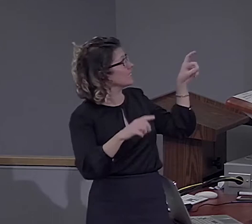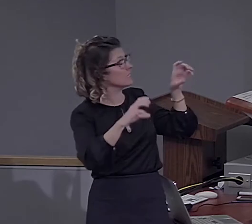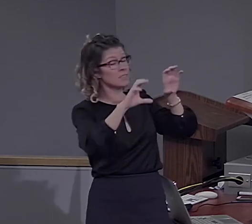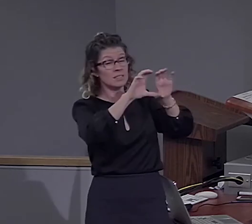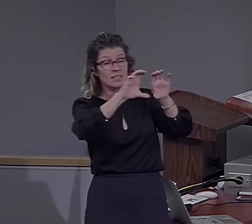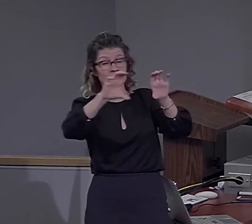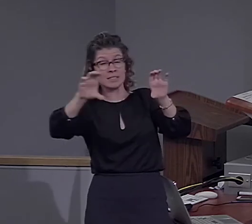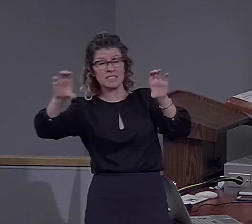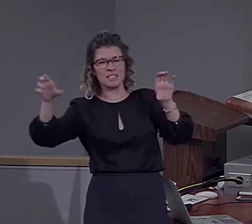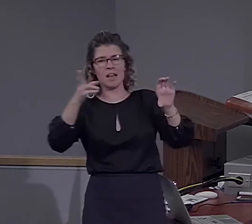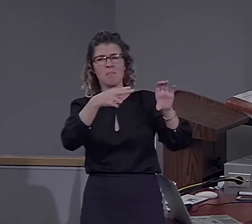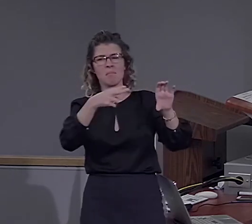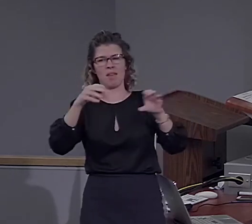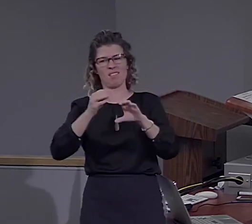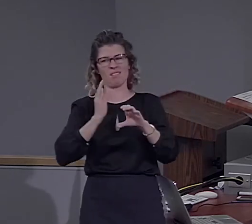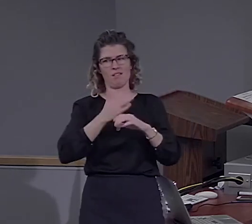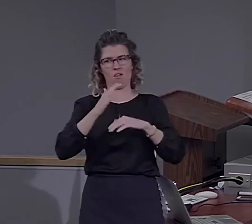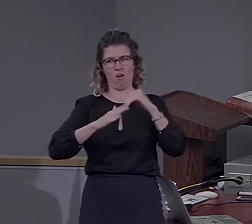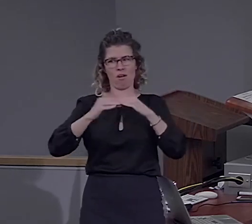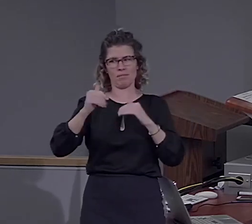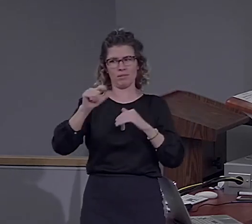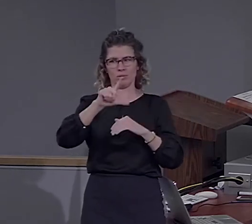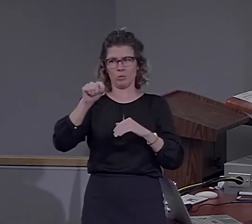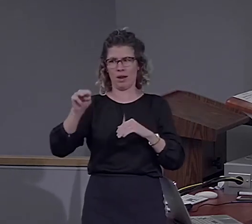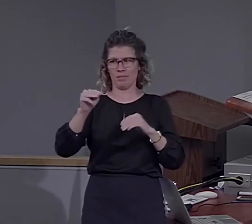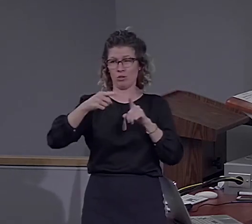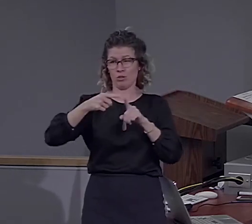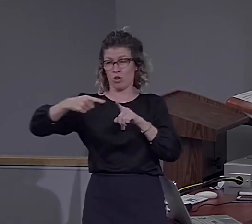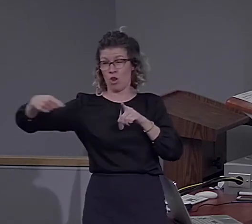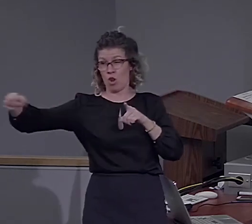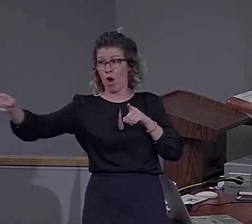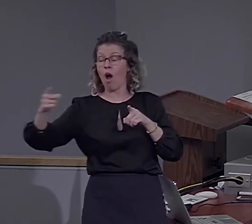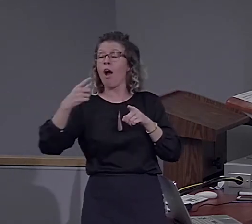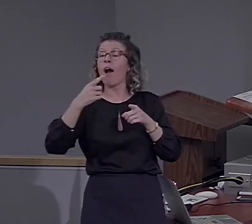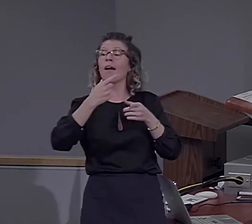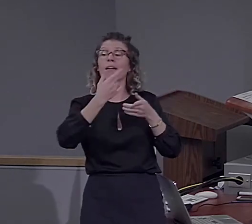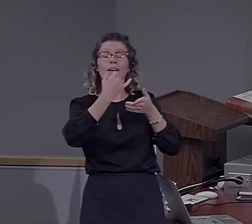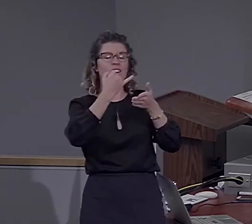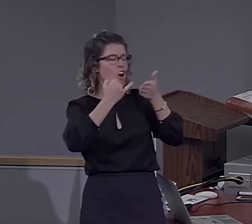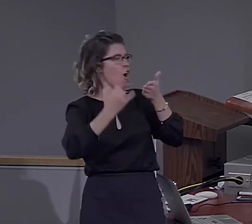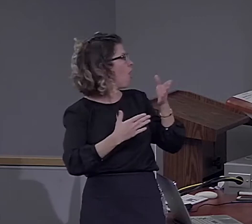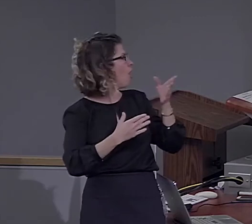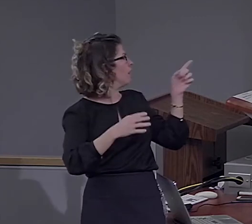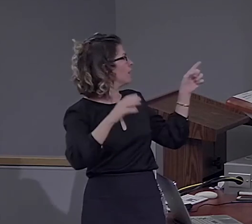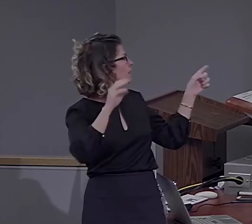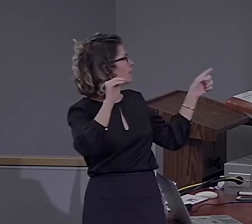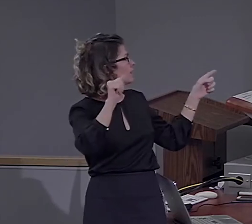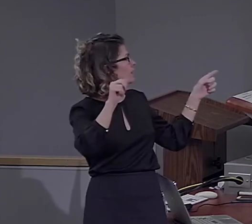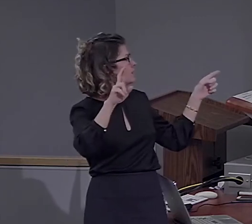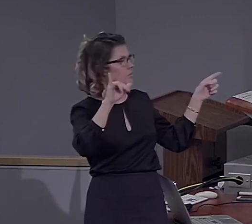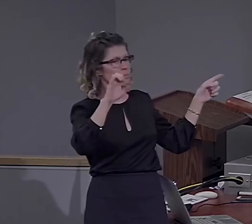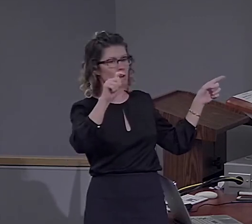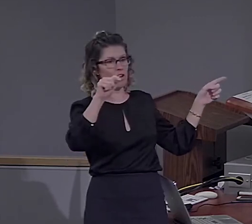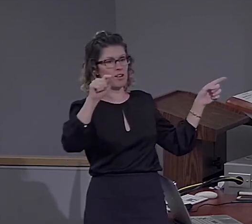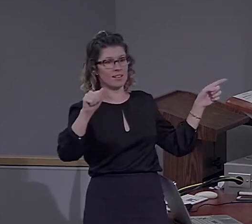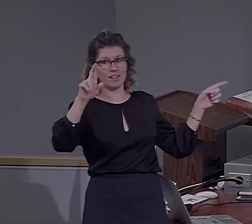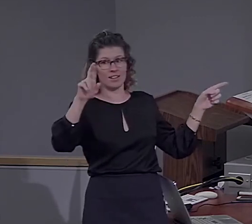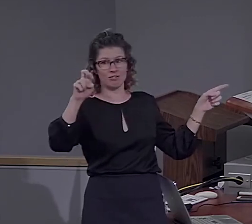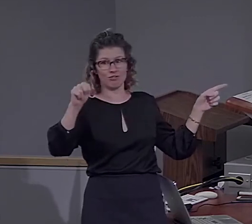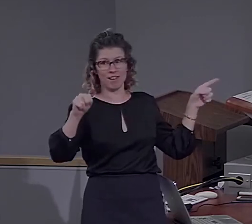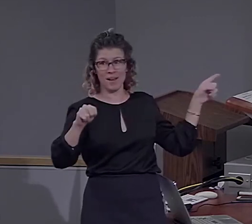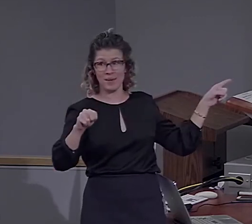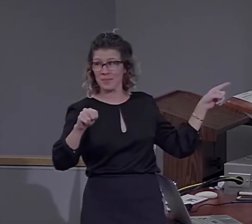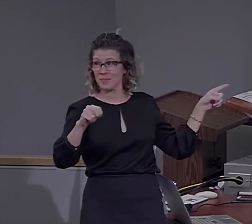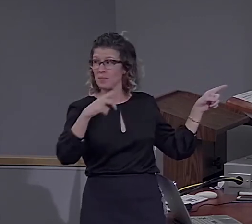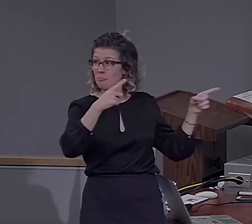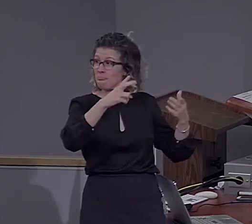fresco in our building that was designed by this gorgeous artist, Marietta Rennes, and she visited the lab, and she got the